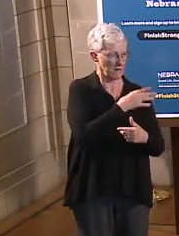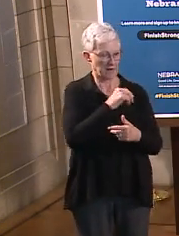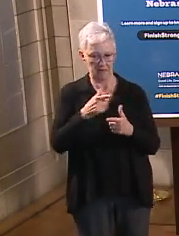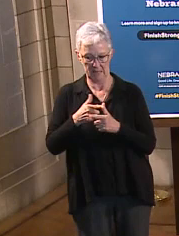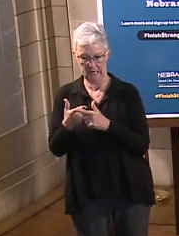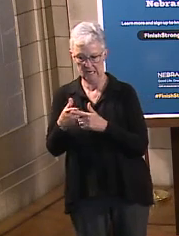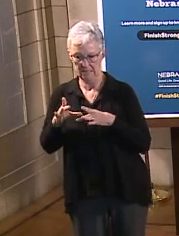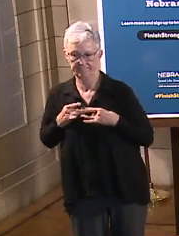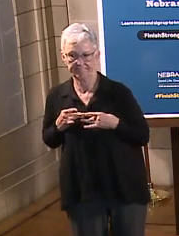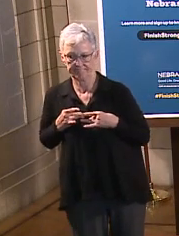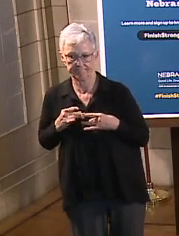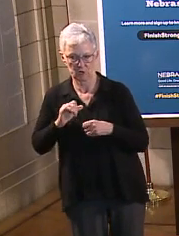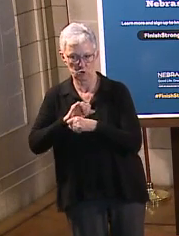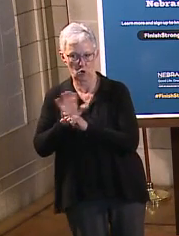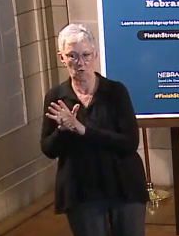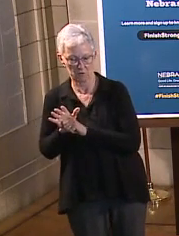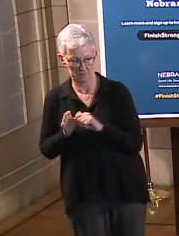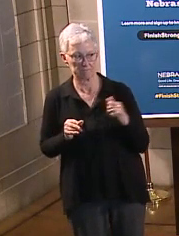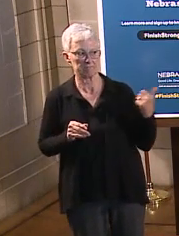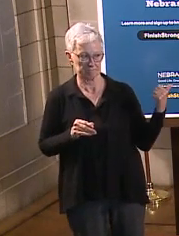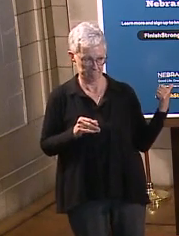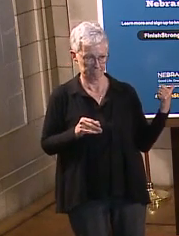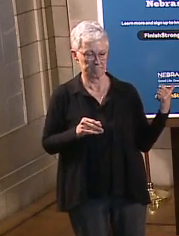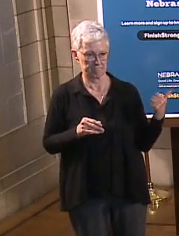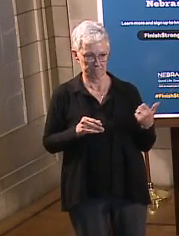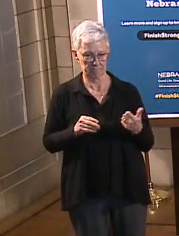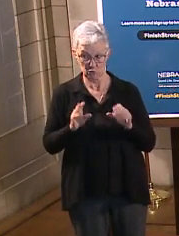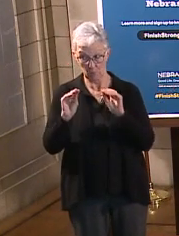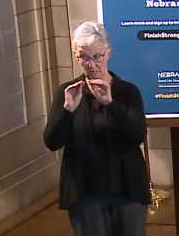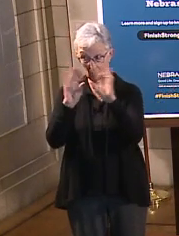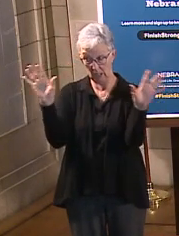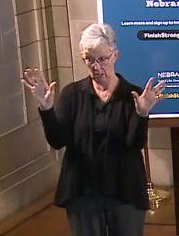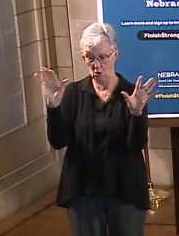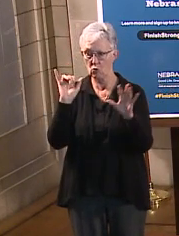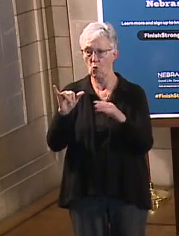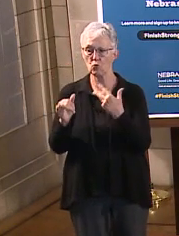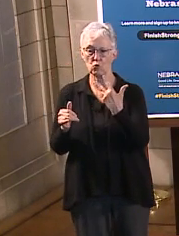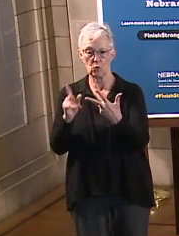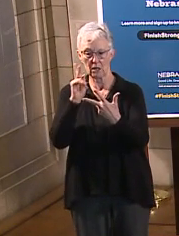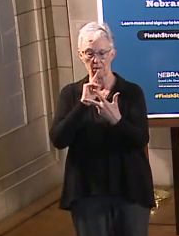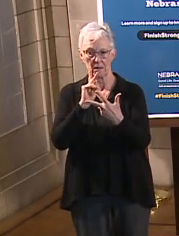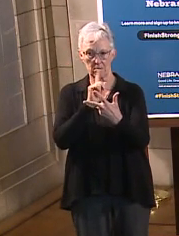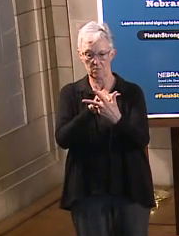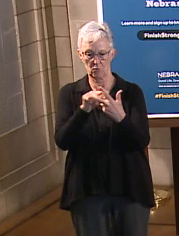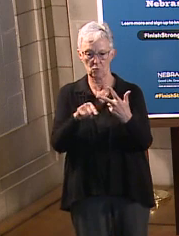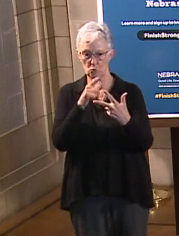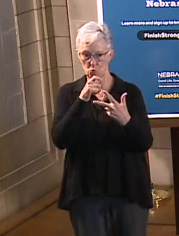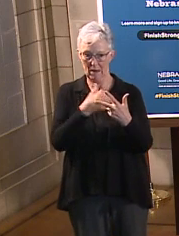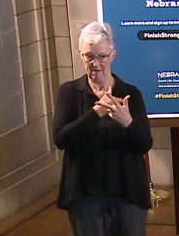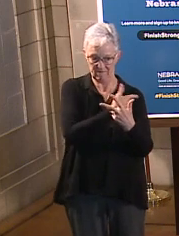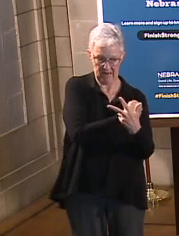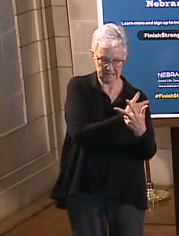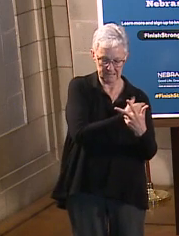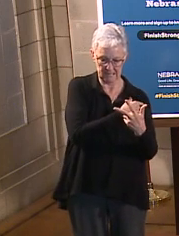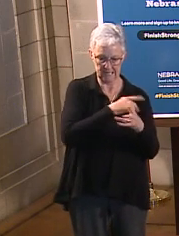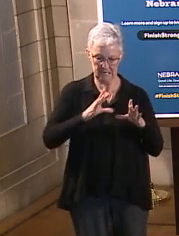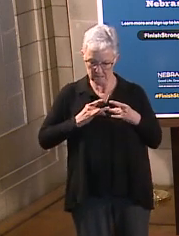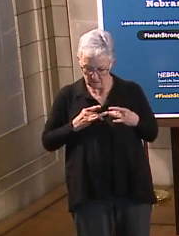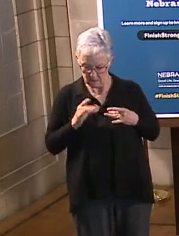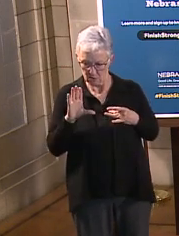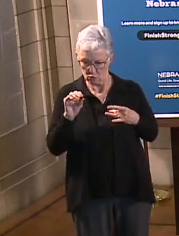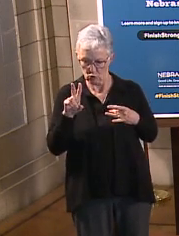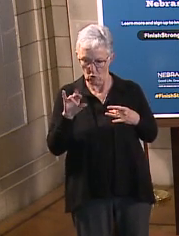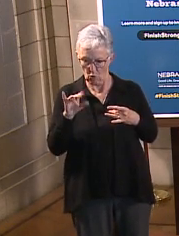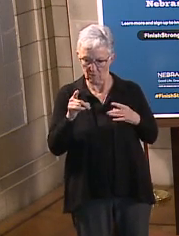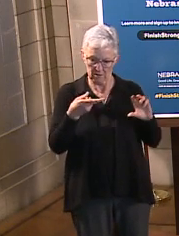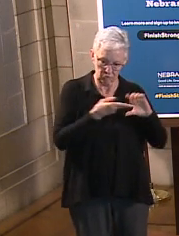So again, Julie, just to be clear, there were no deaths among the three hospitalizations of people who had been vaccinated prior time. And again, just to emphasize